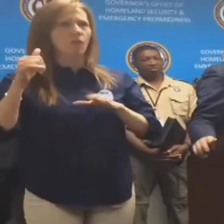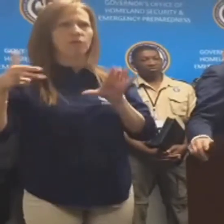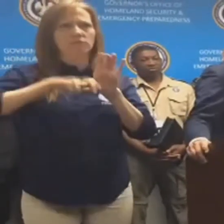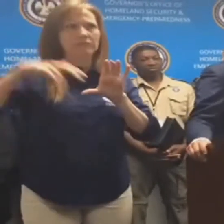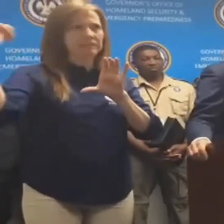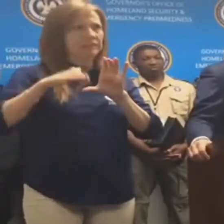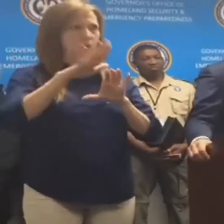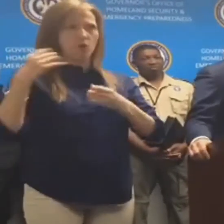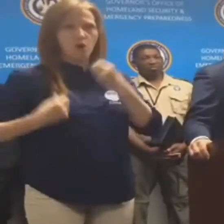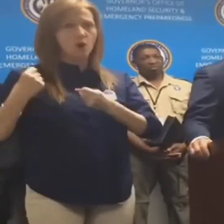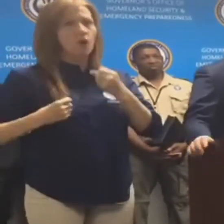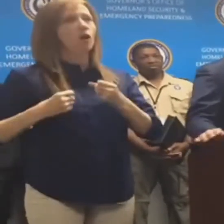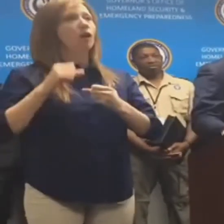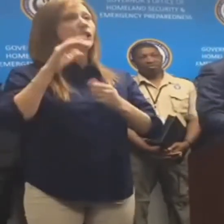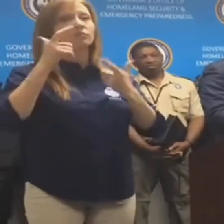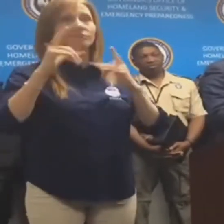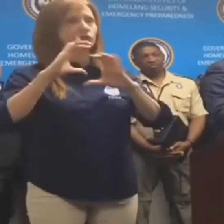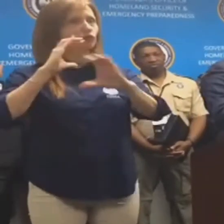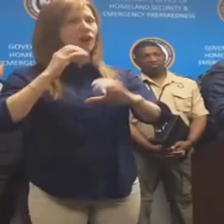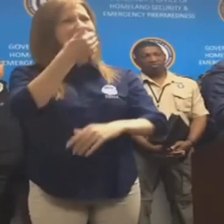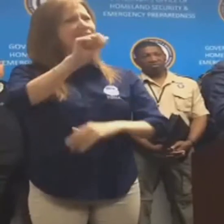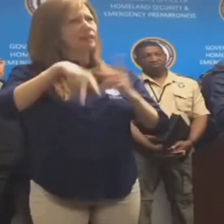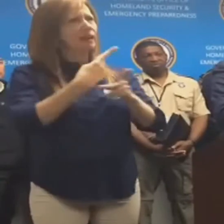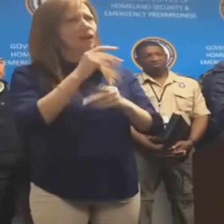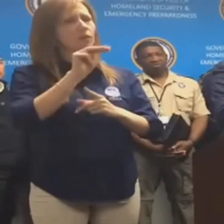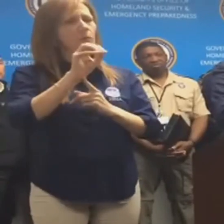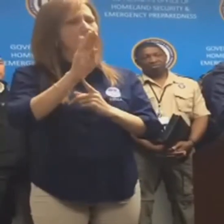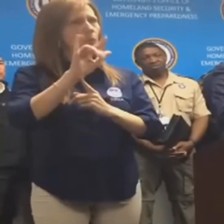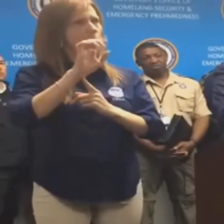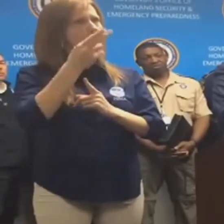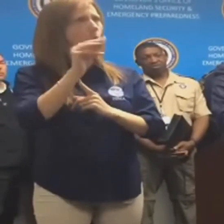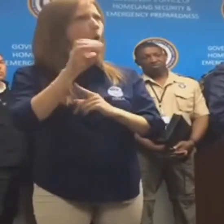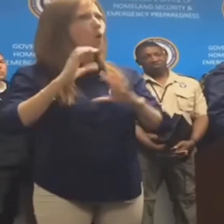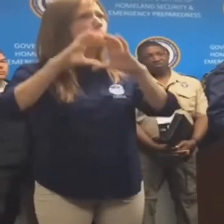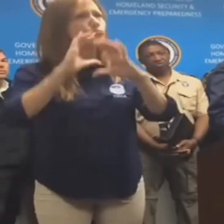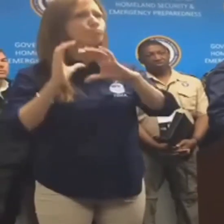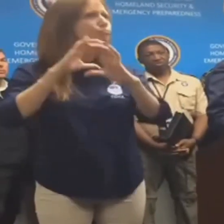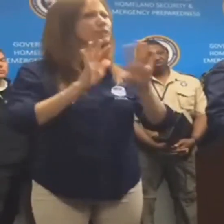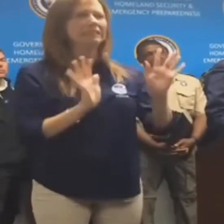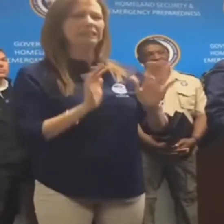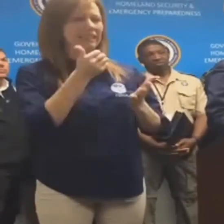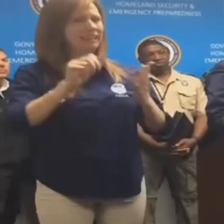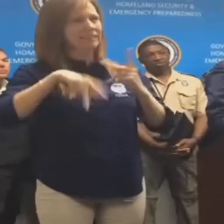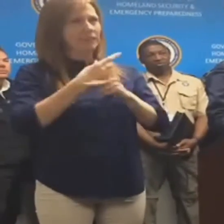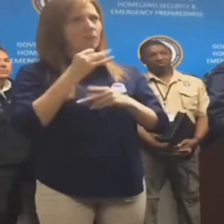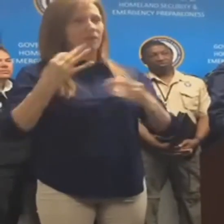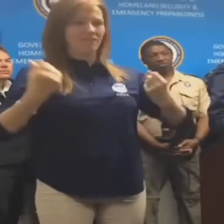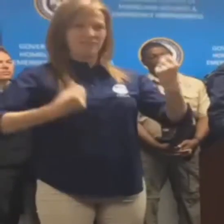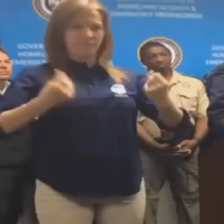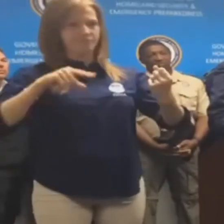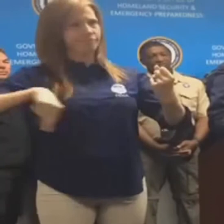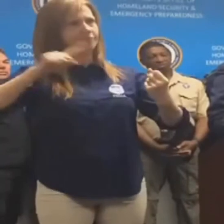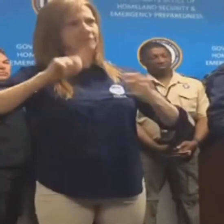roads. A car is no place to shelter, and it's not just cars. Very large trucks, mobile homes. Any